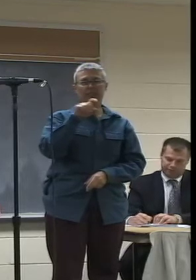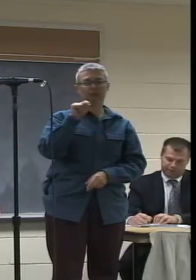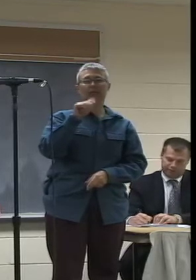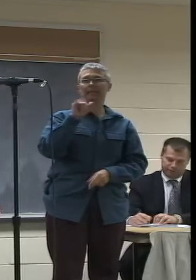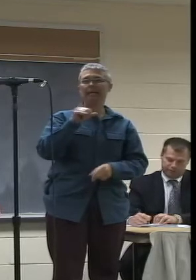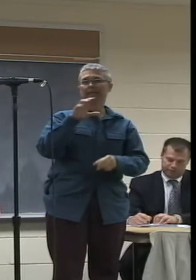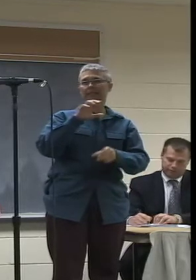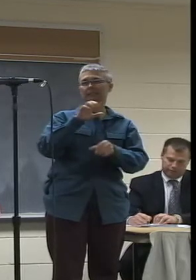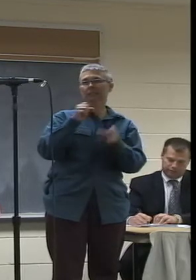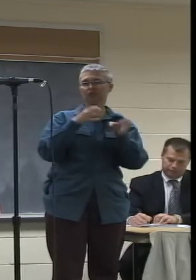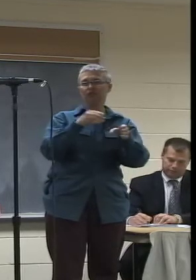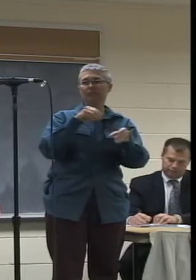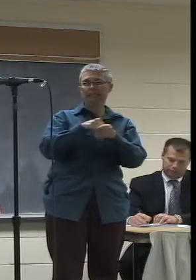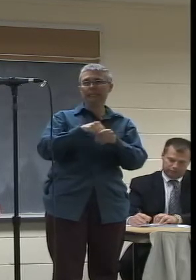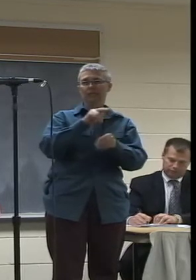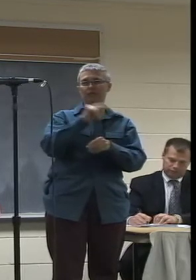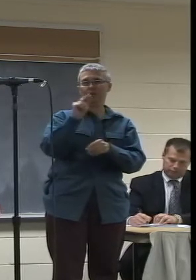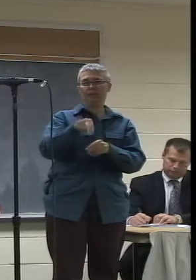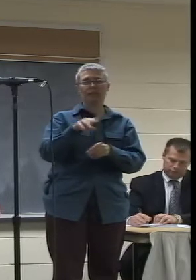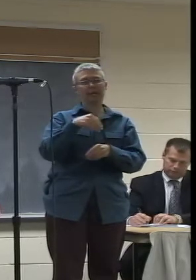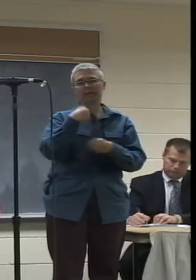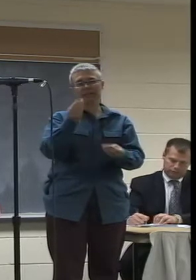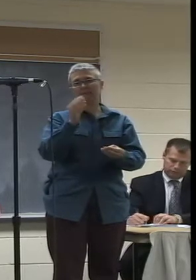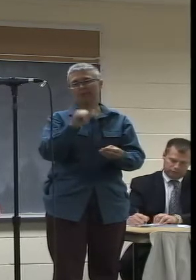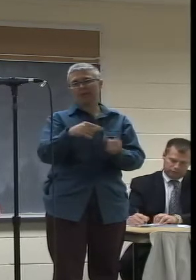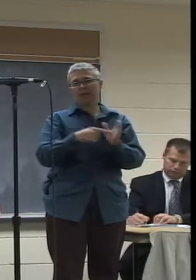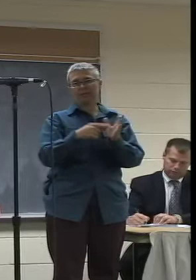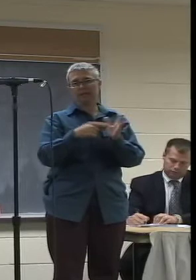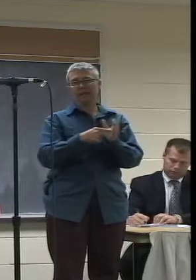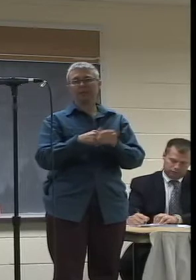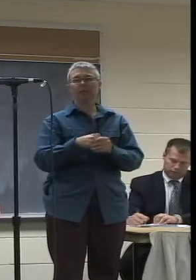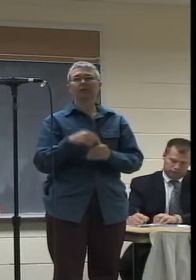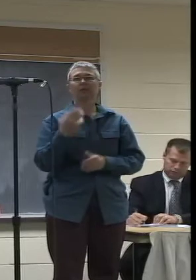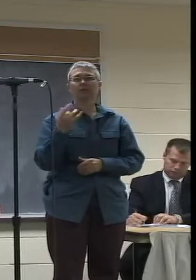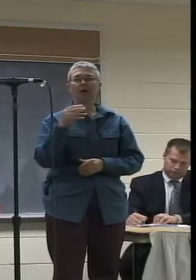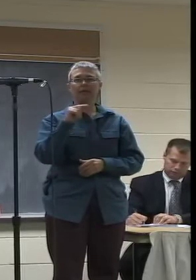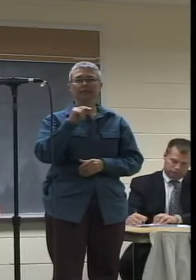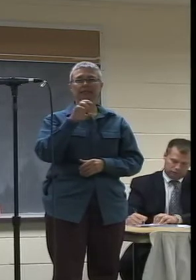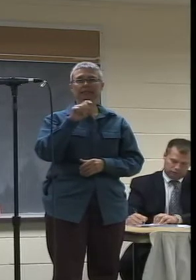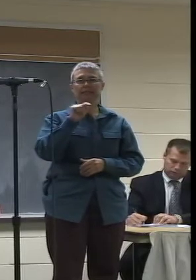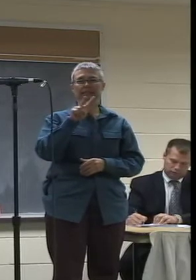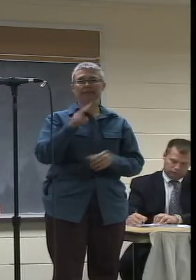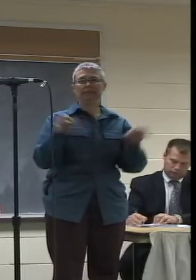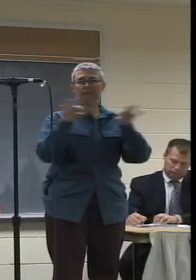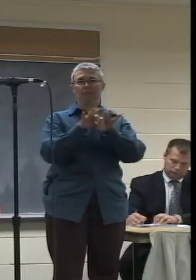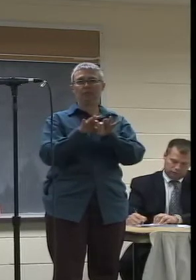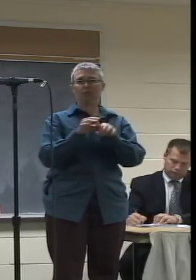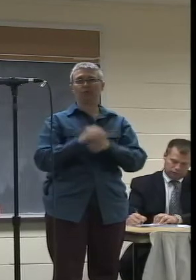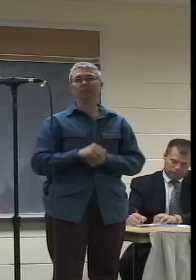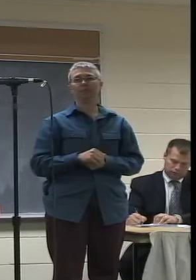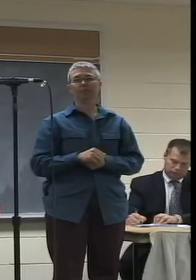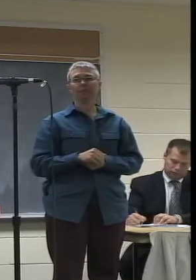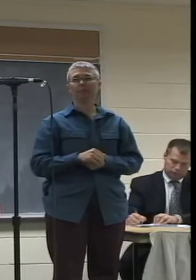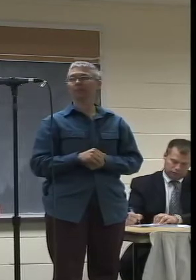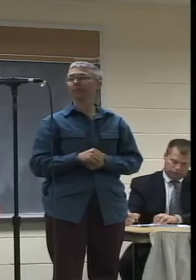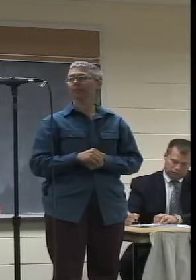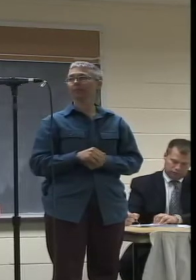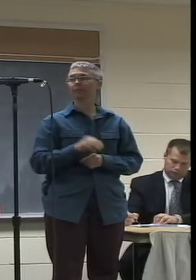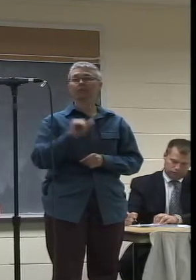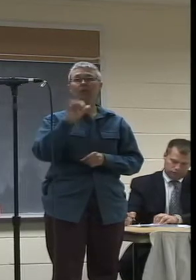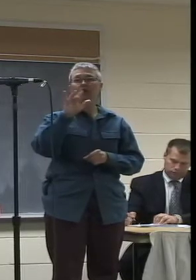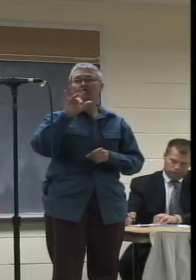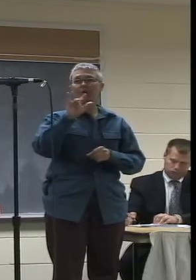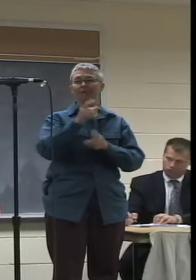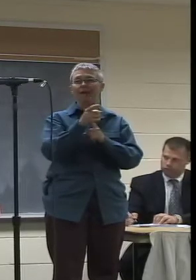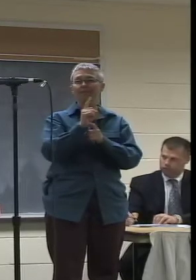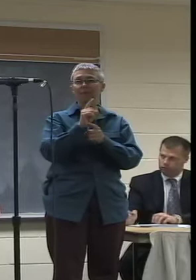want to talk about this as an example only of why NCTV is important. This 25-minute